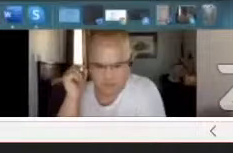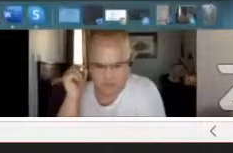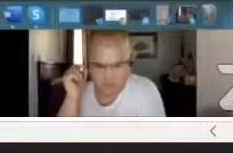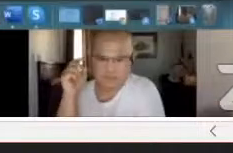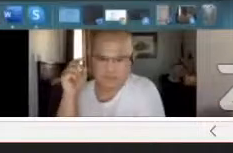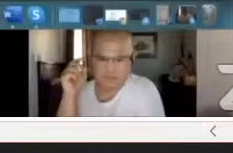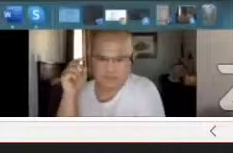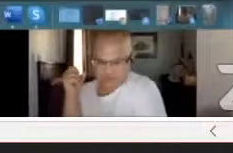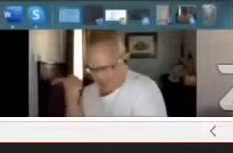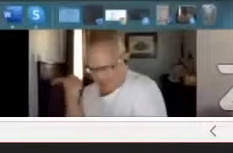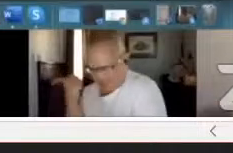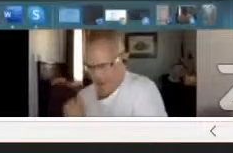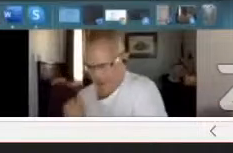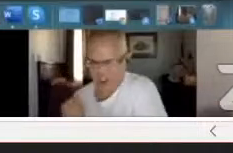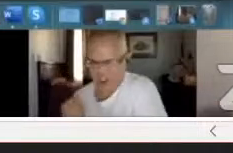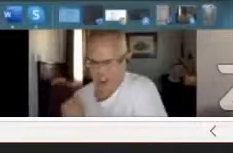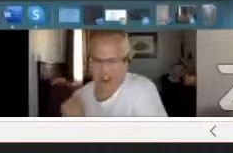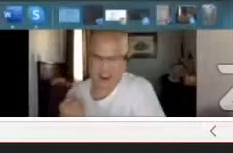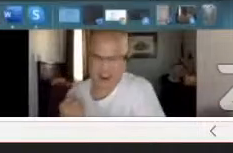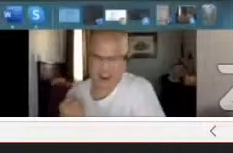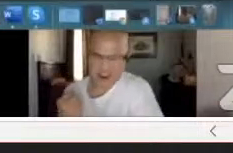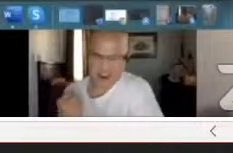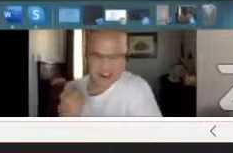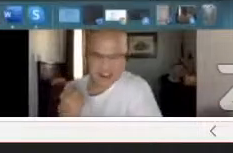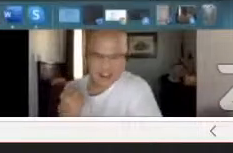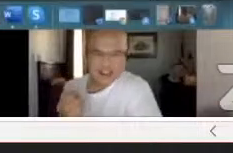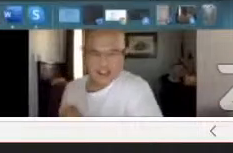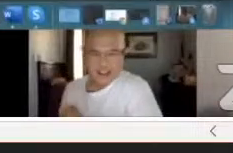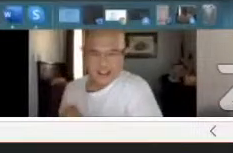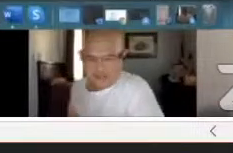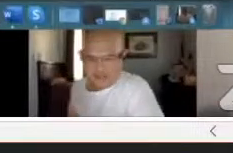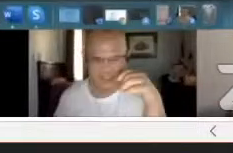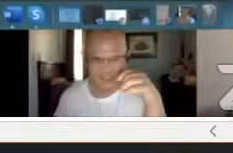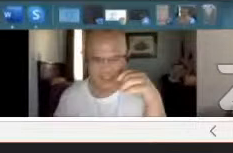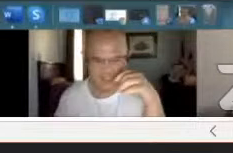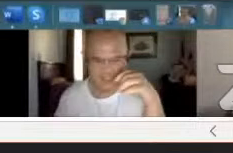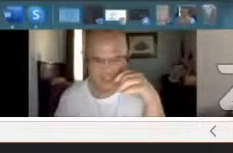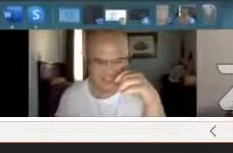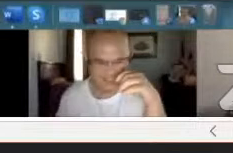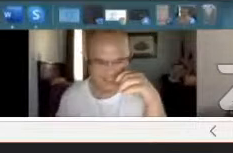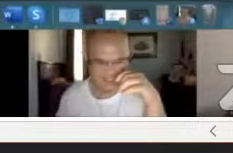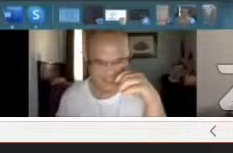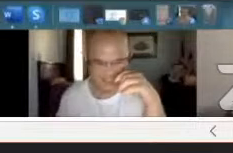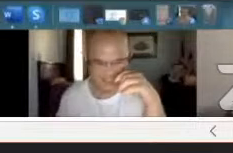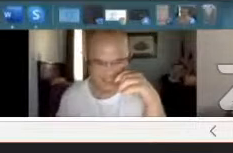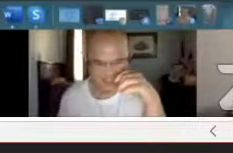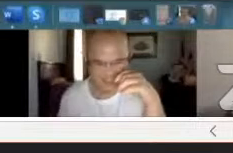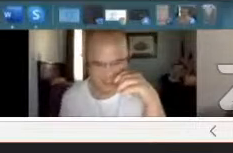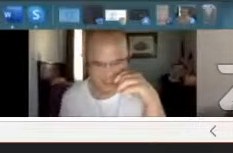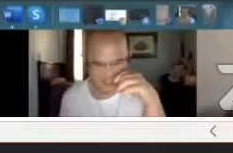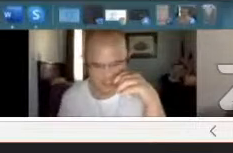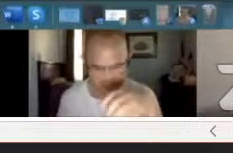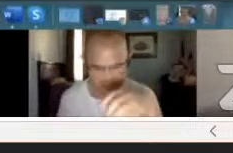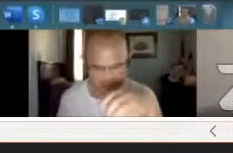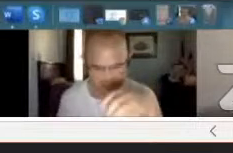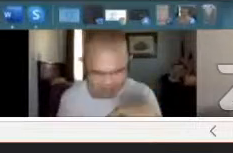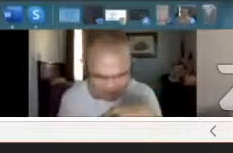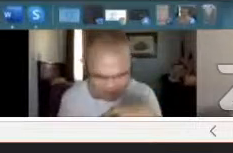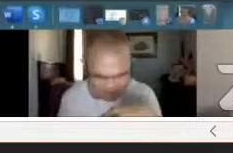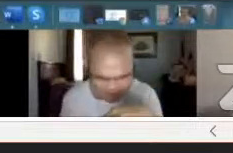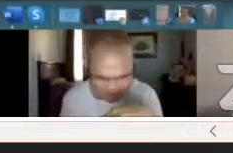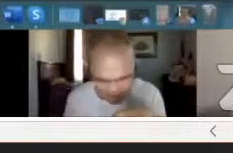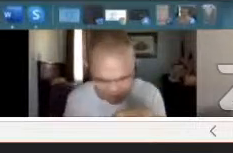There you go. All right. Nice. Good I'm doing. So I'm going to go ahead and do,